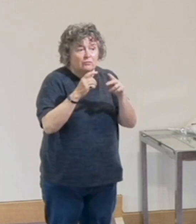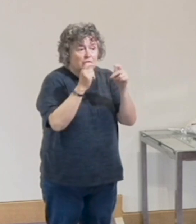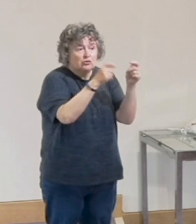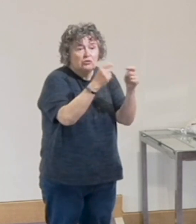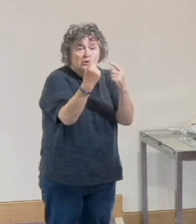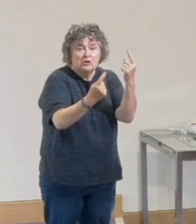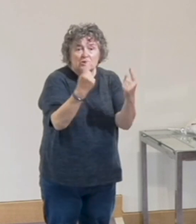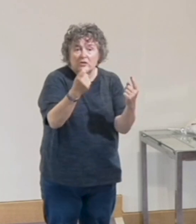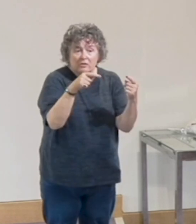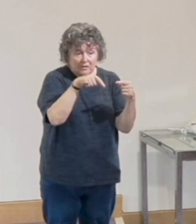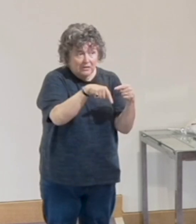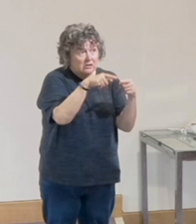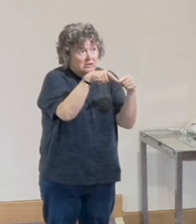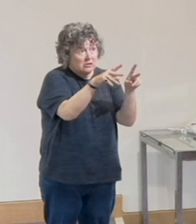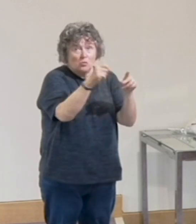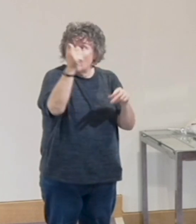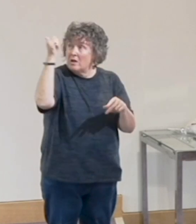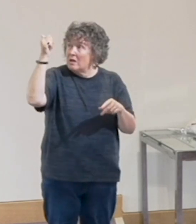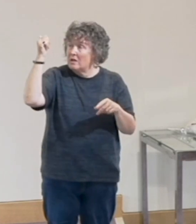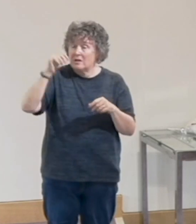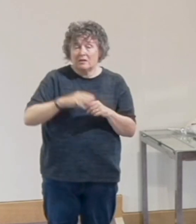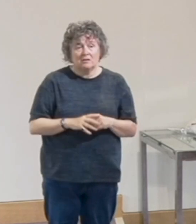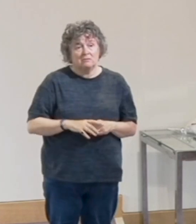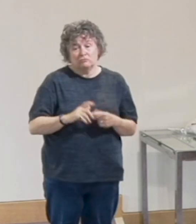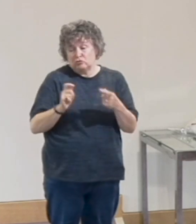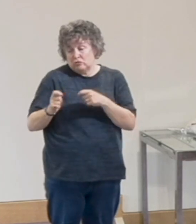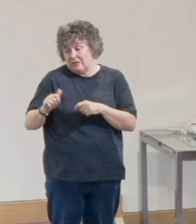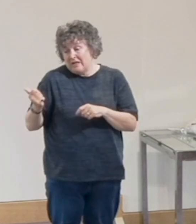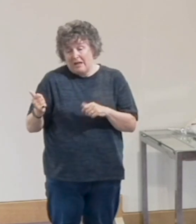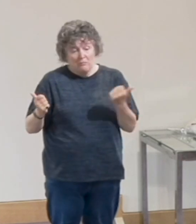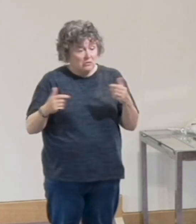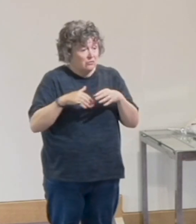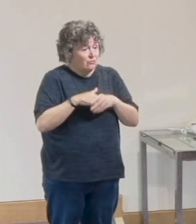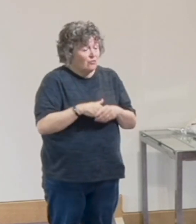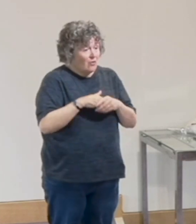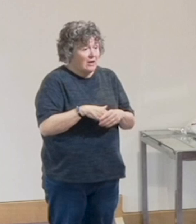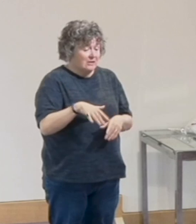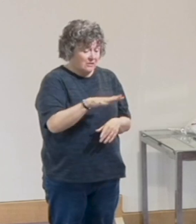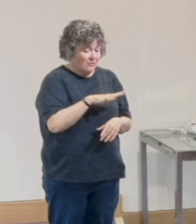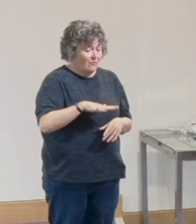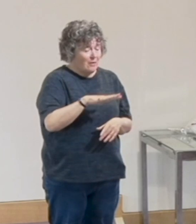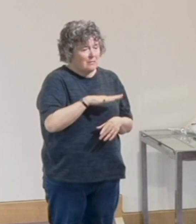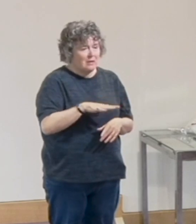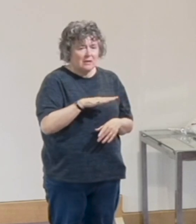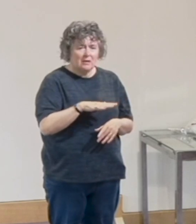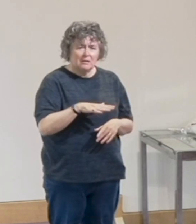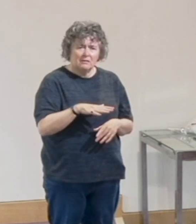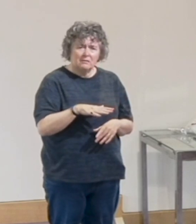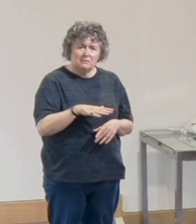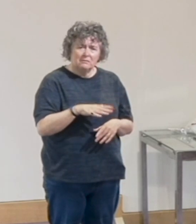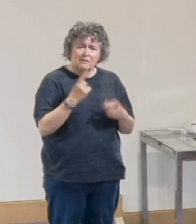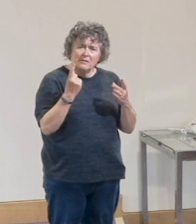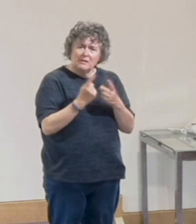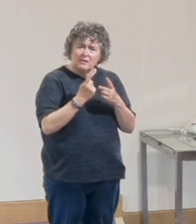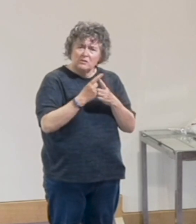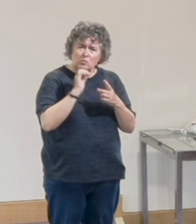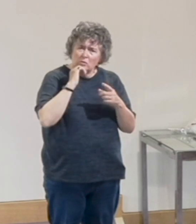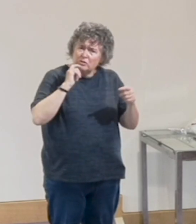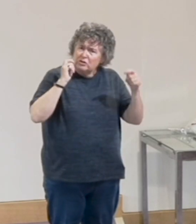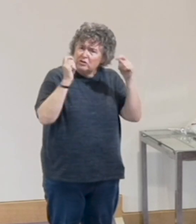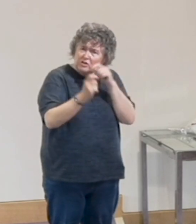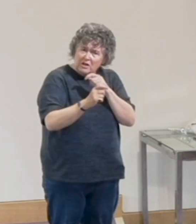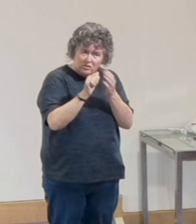work, the way we treat our neighbours, our friends, our family. If we were to live this out,